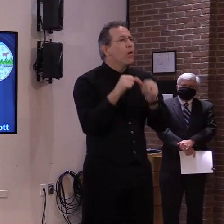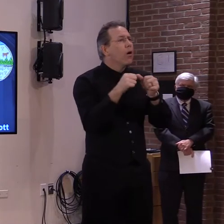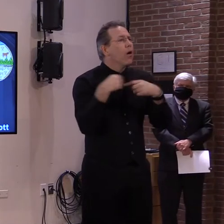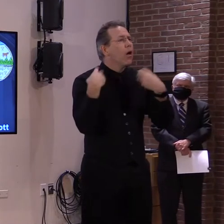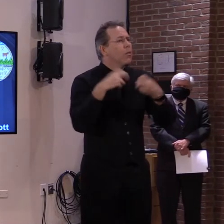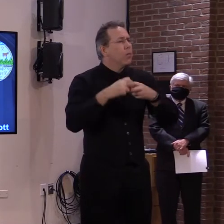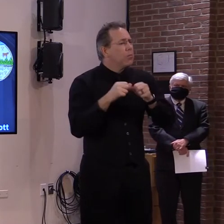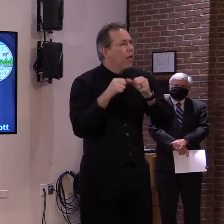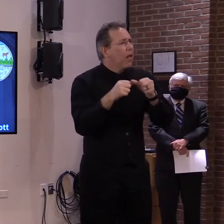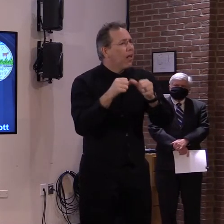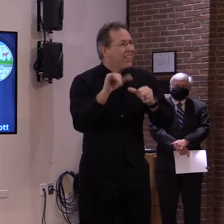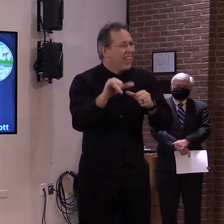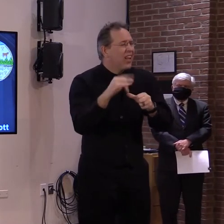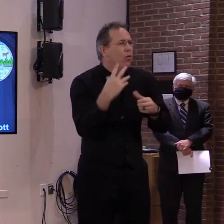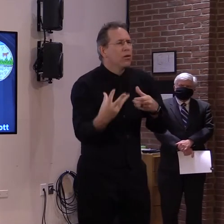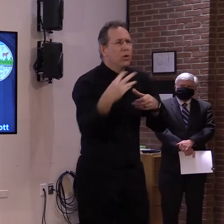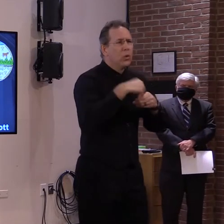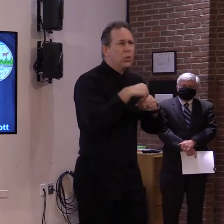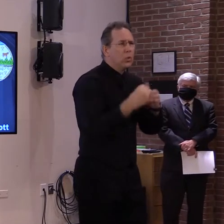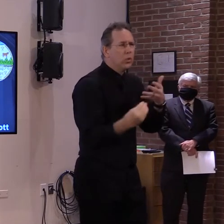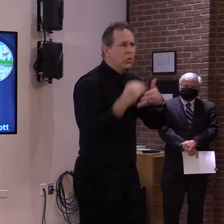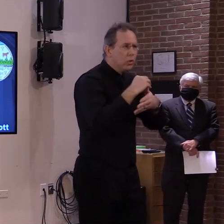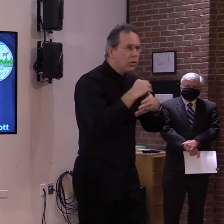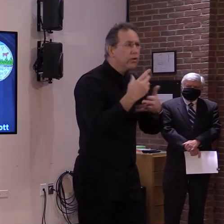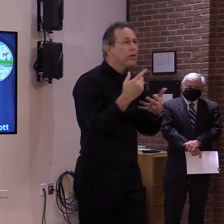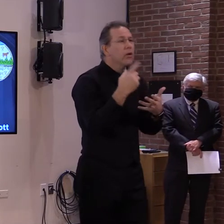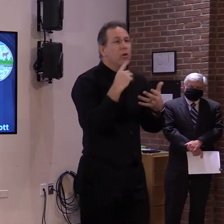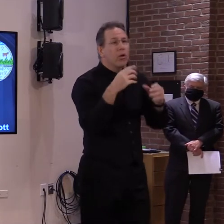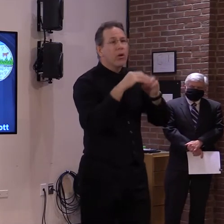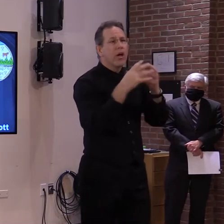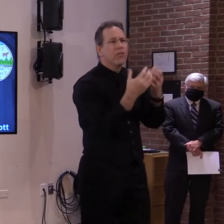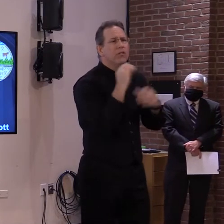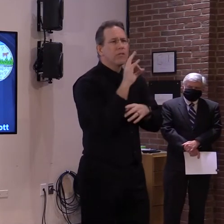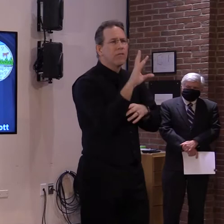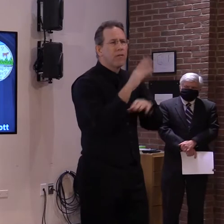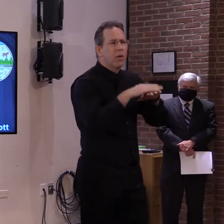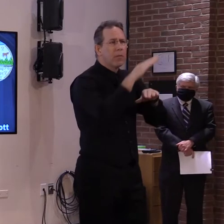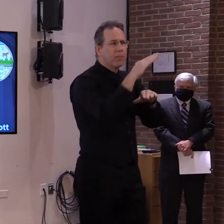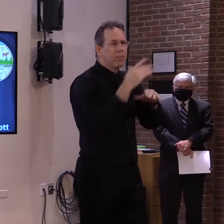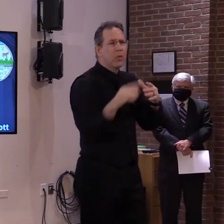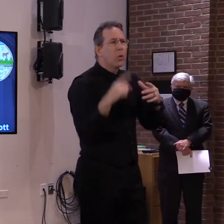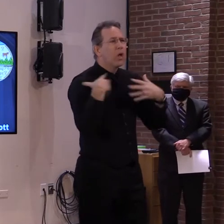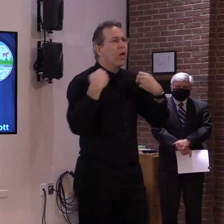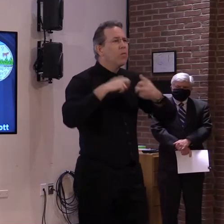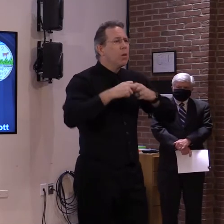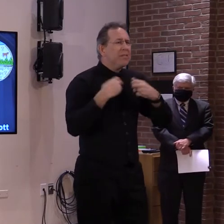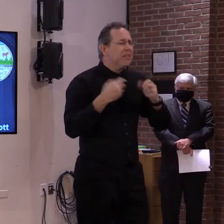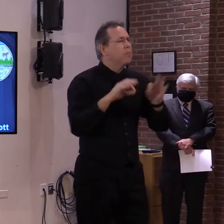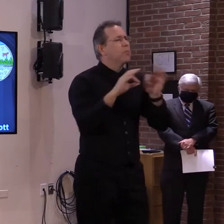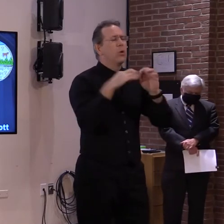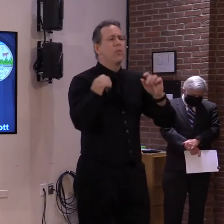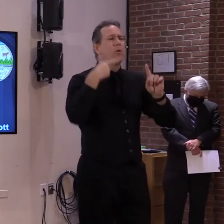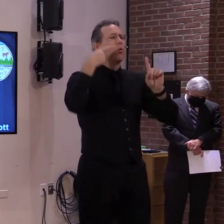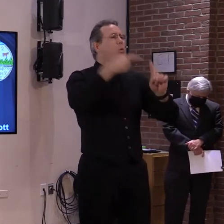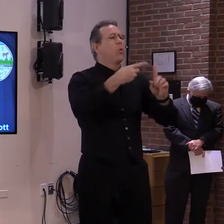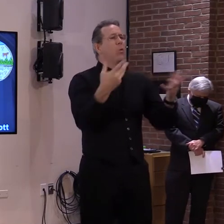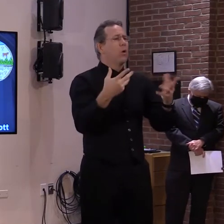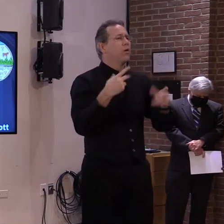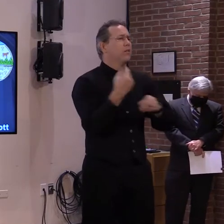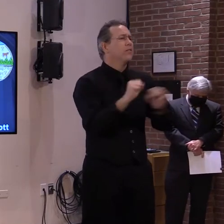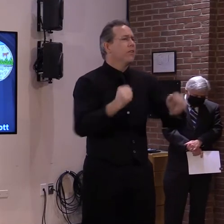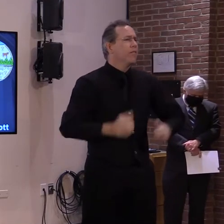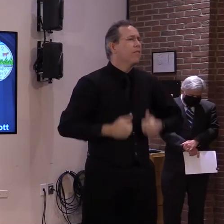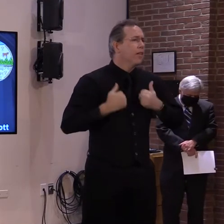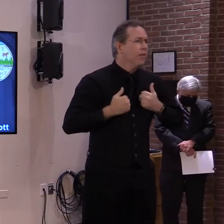it with a goal of saving lives. As we've discussed many times, the older you are,